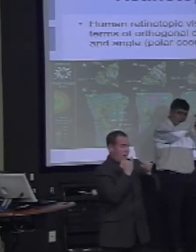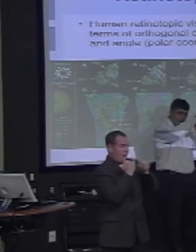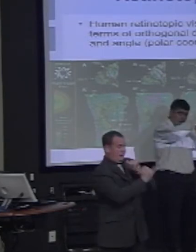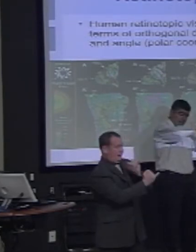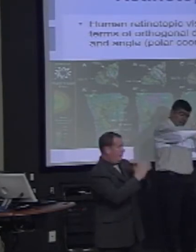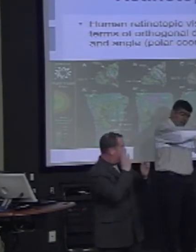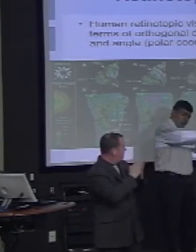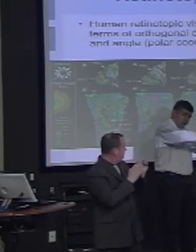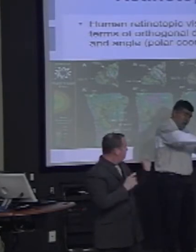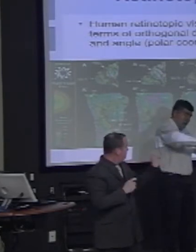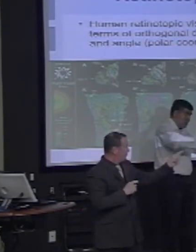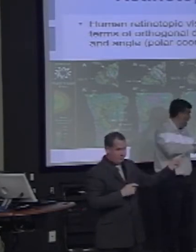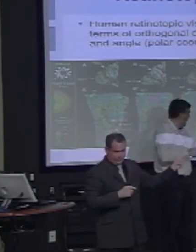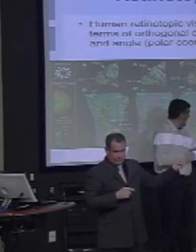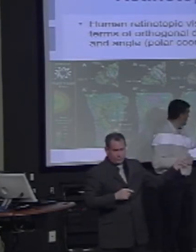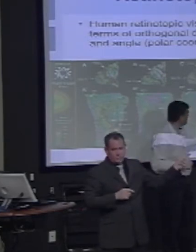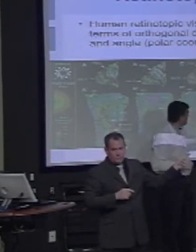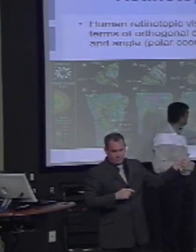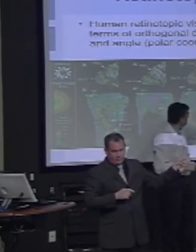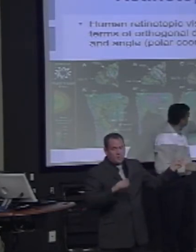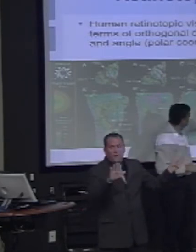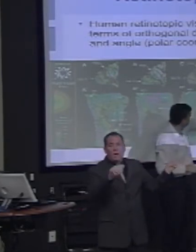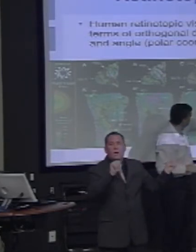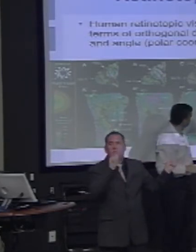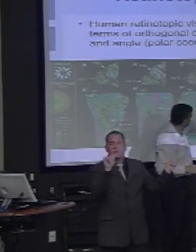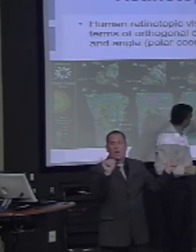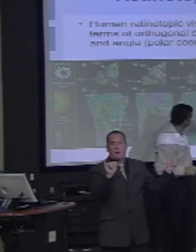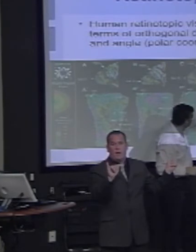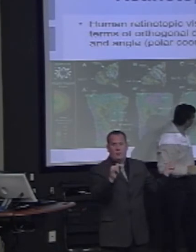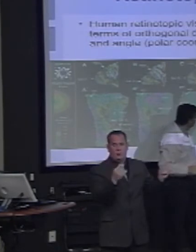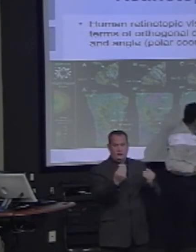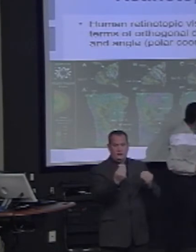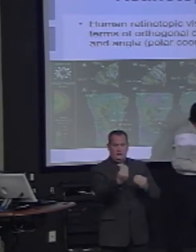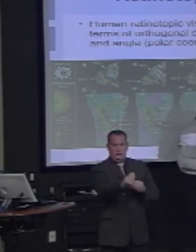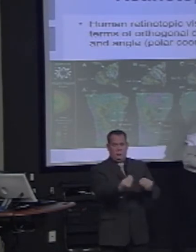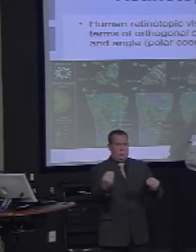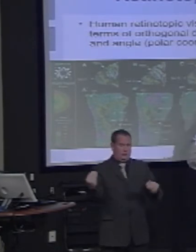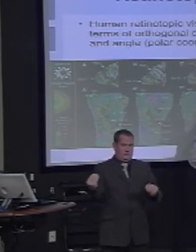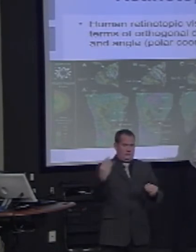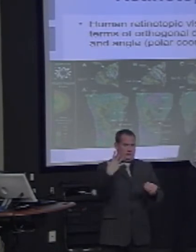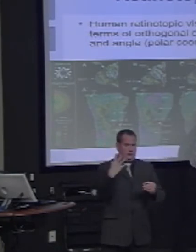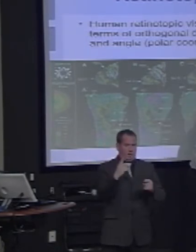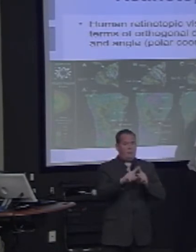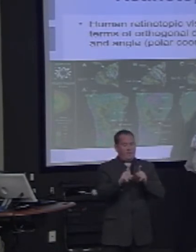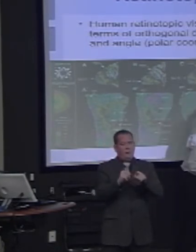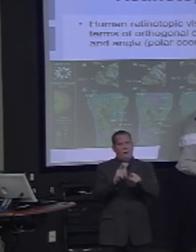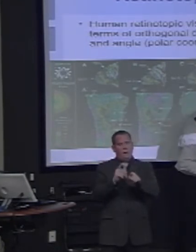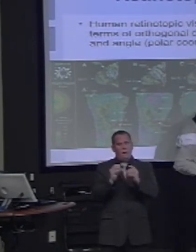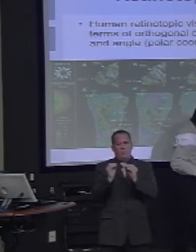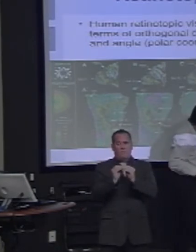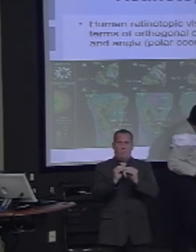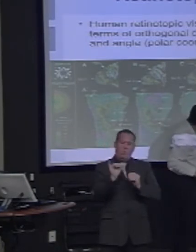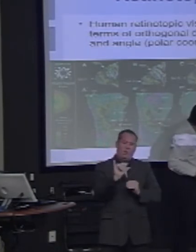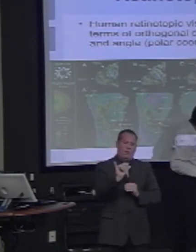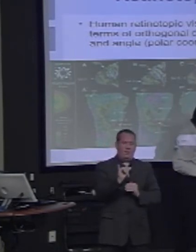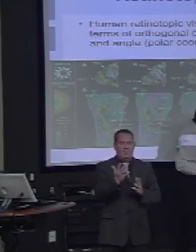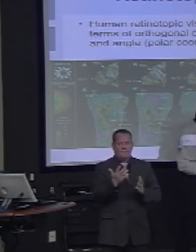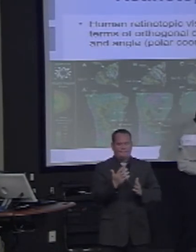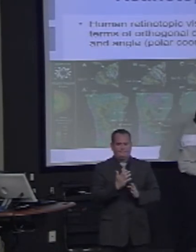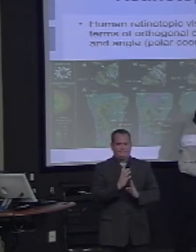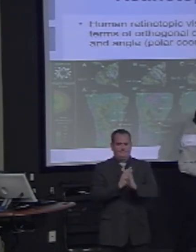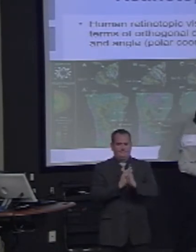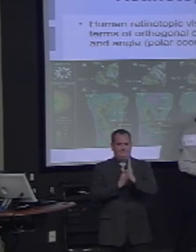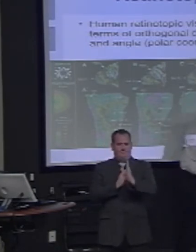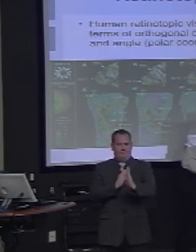that the information has from the horizontal, then you find that as information is